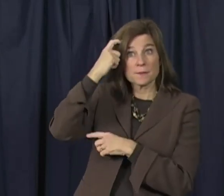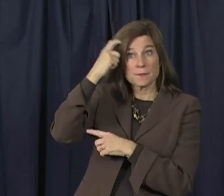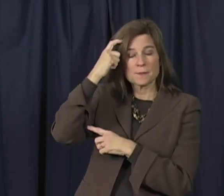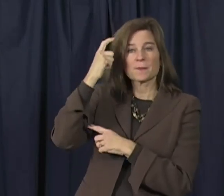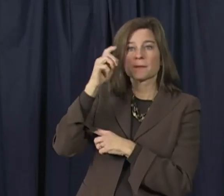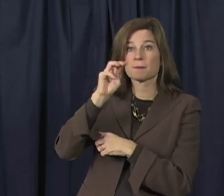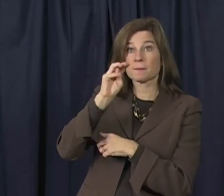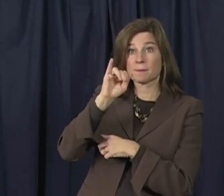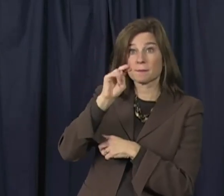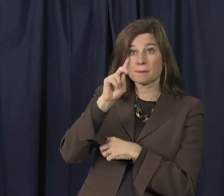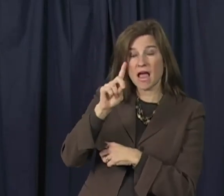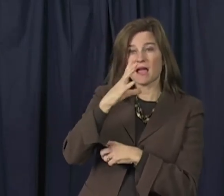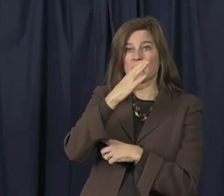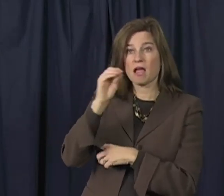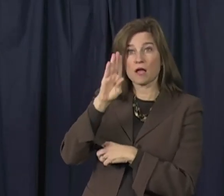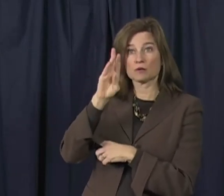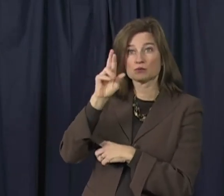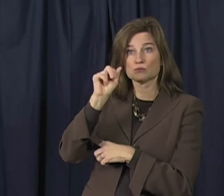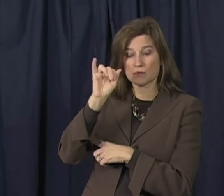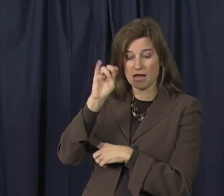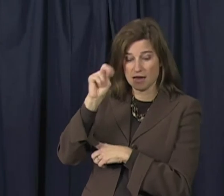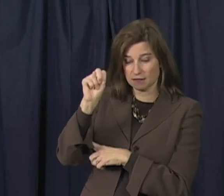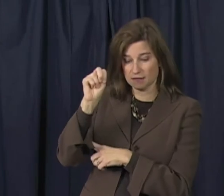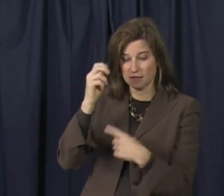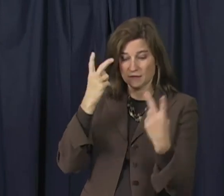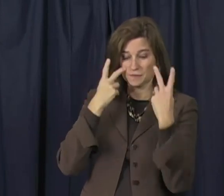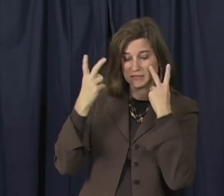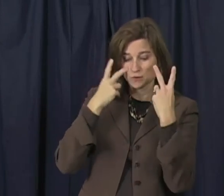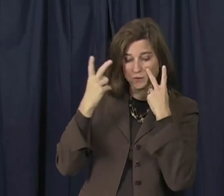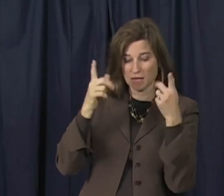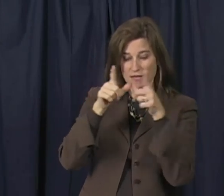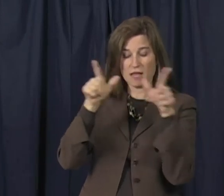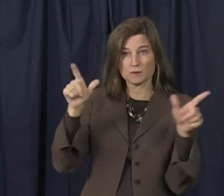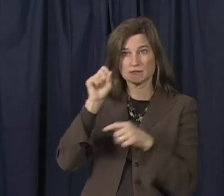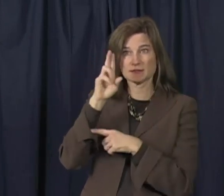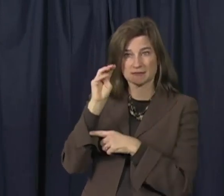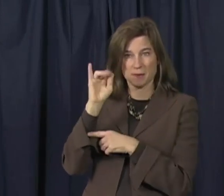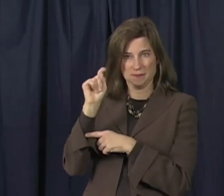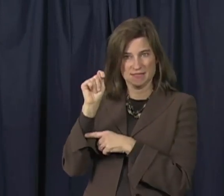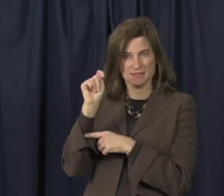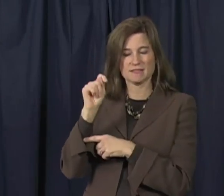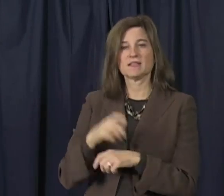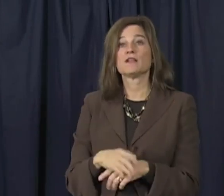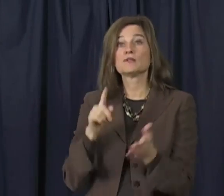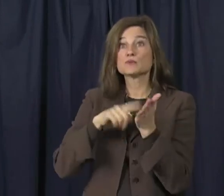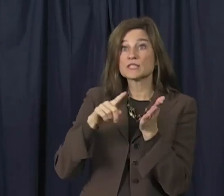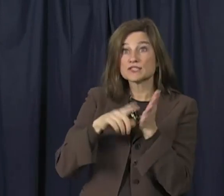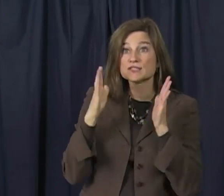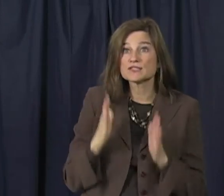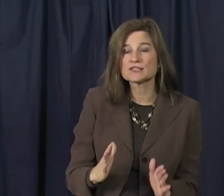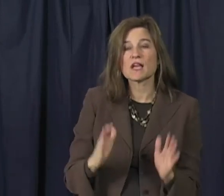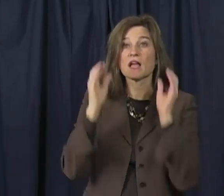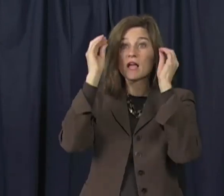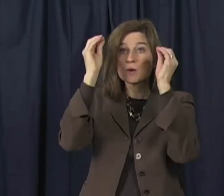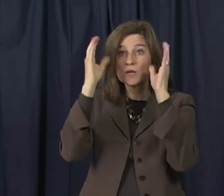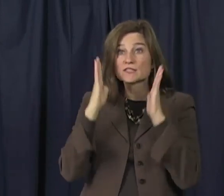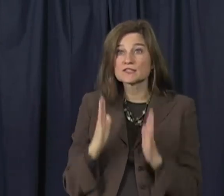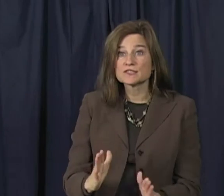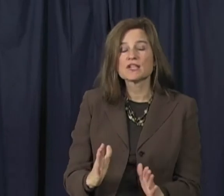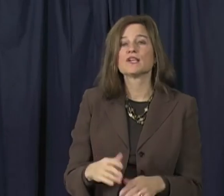this summit was on mind and brain and visual language. It was attended